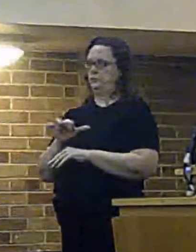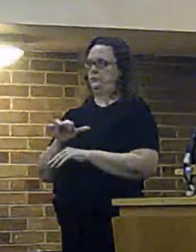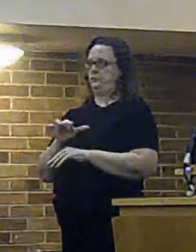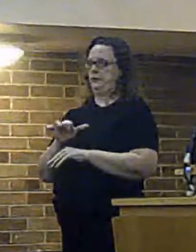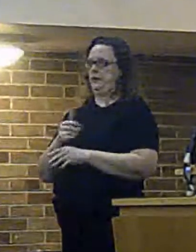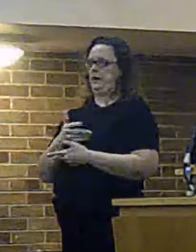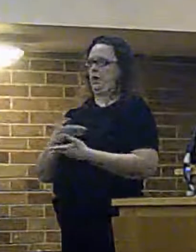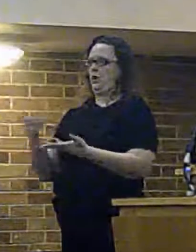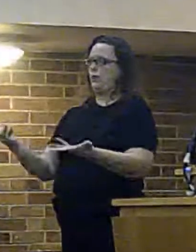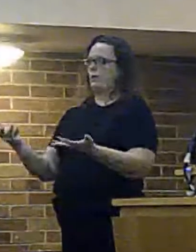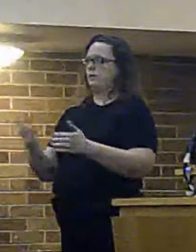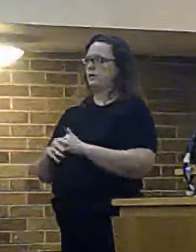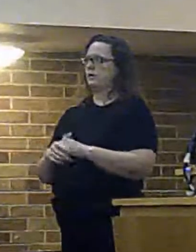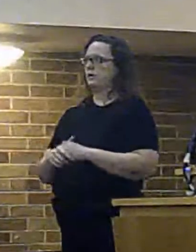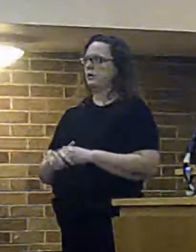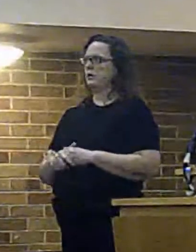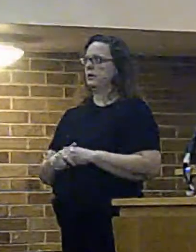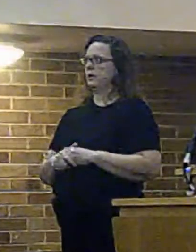uh... i can't hear them